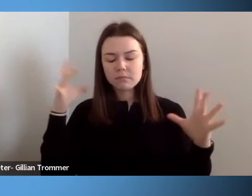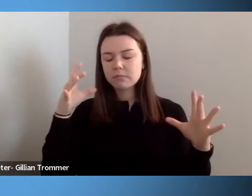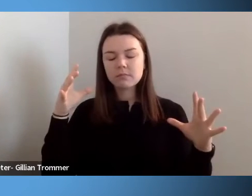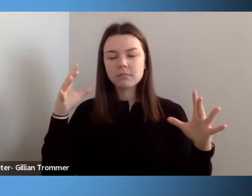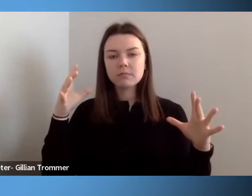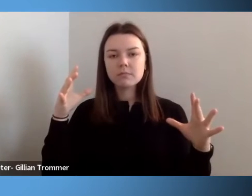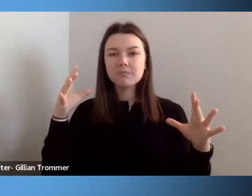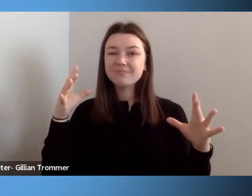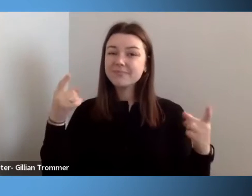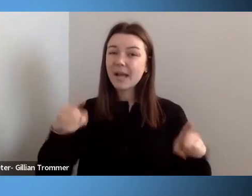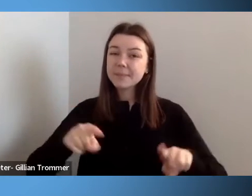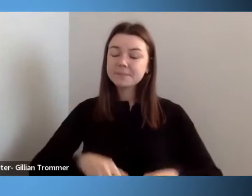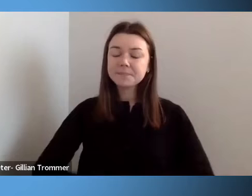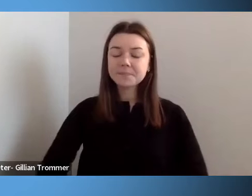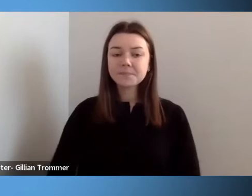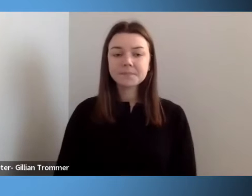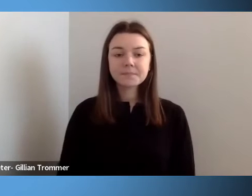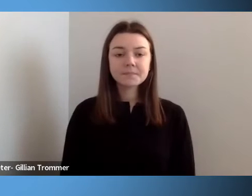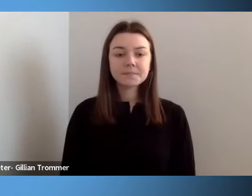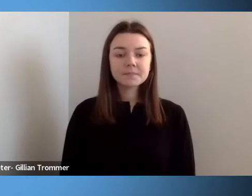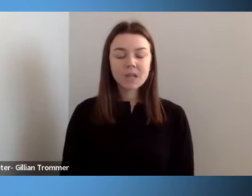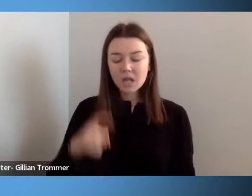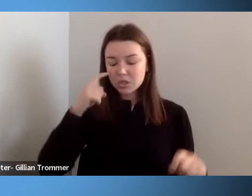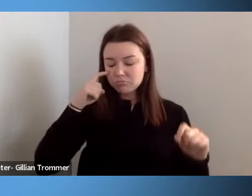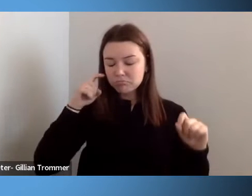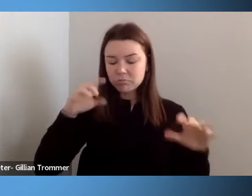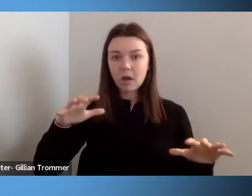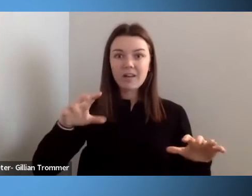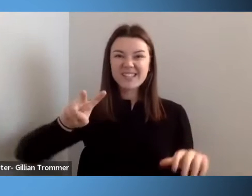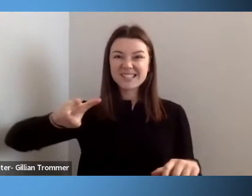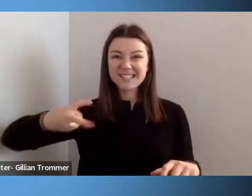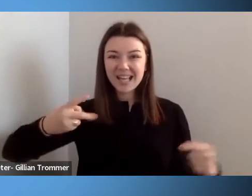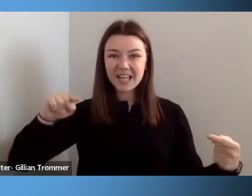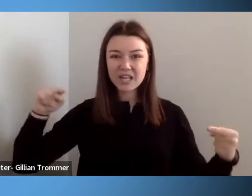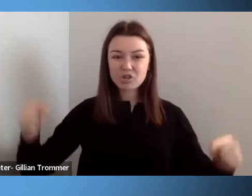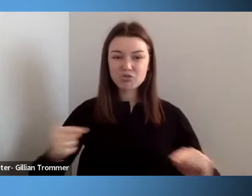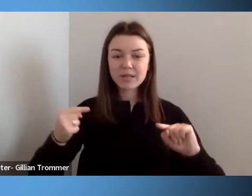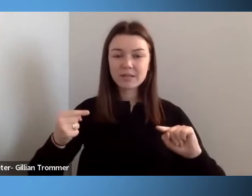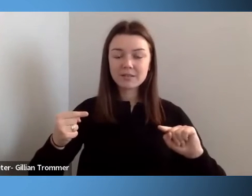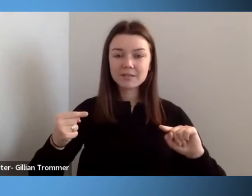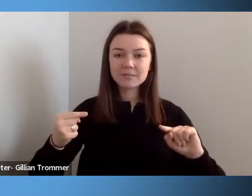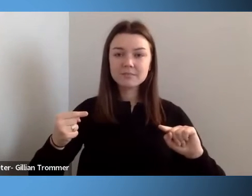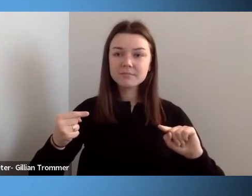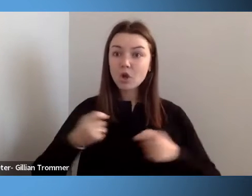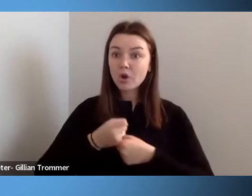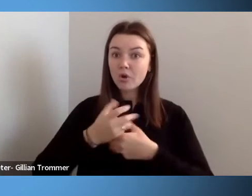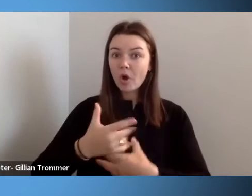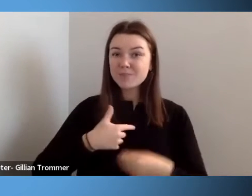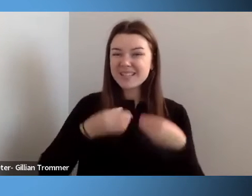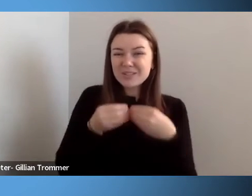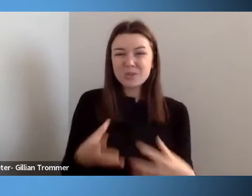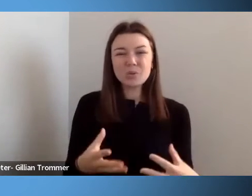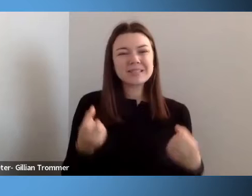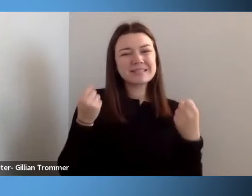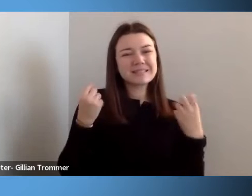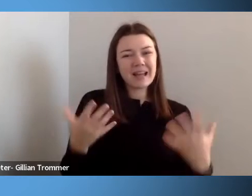The shock of the second injury caused me to lose all of my previously gained abilities that